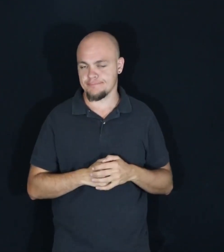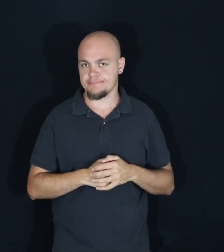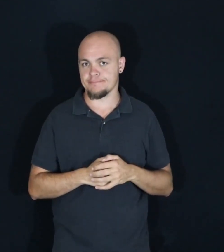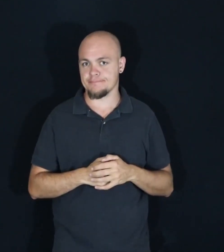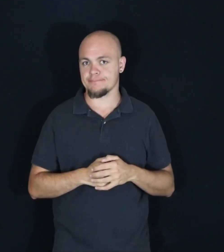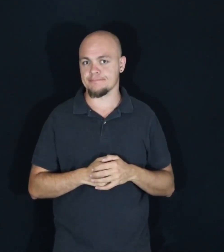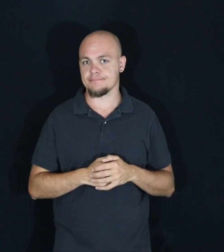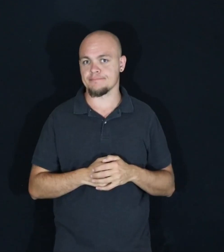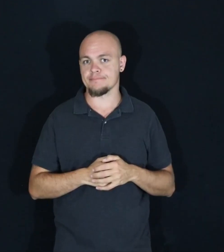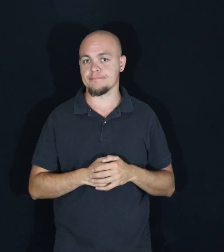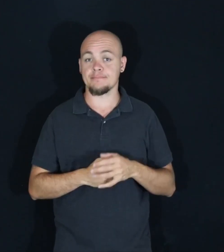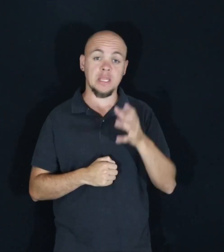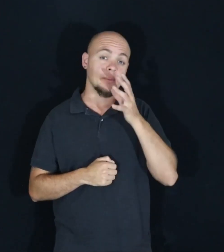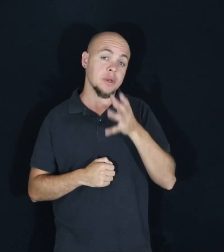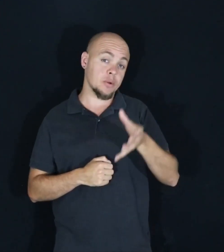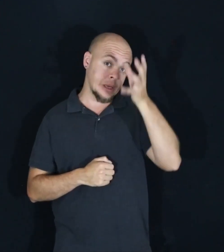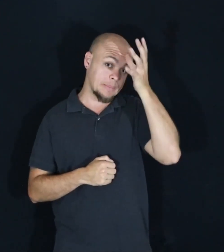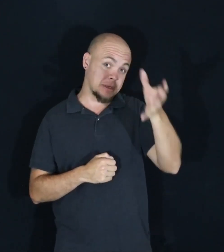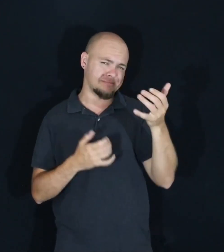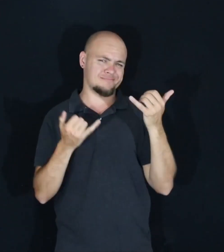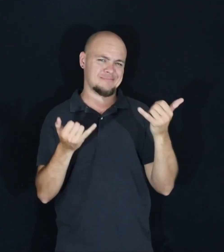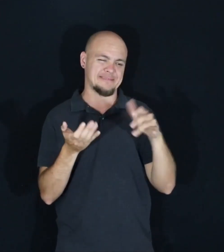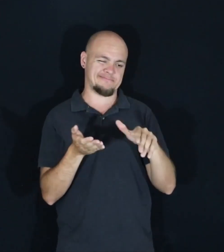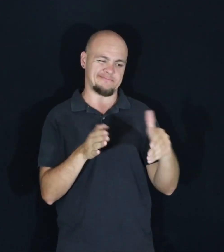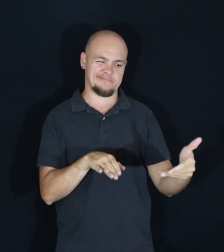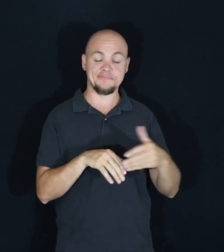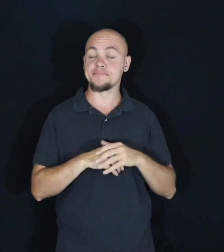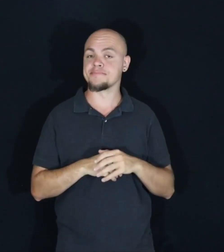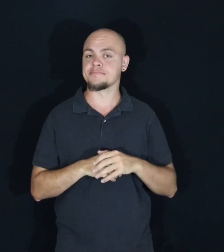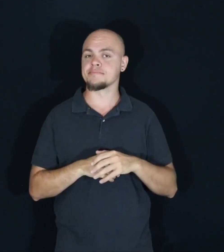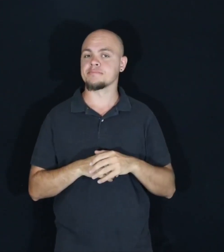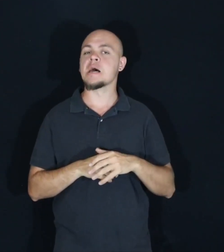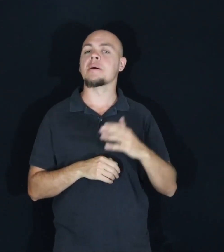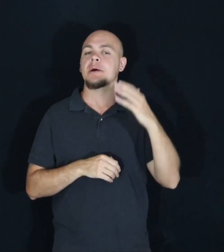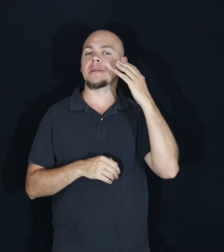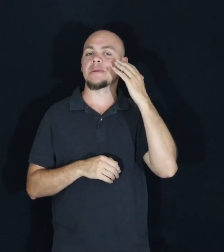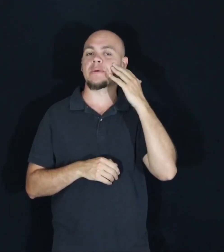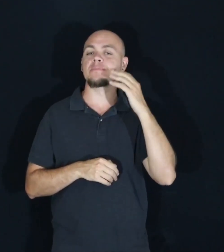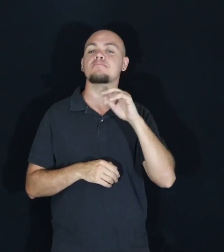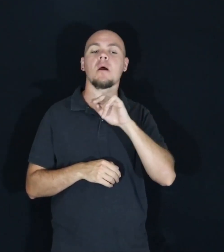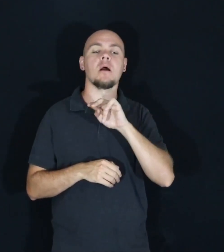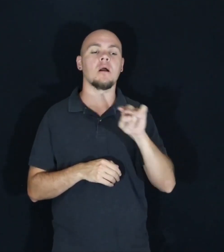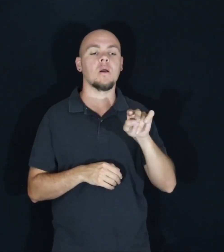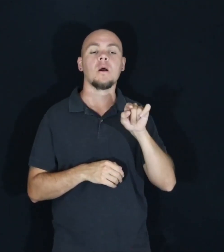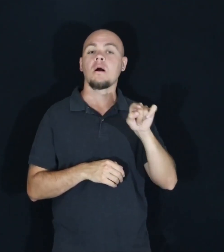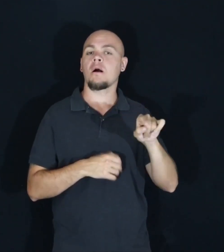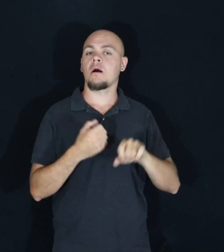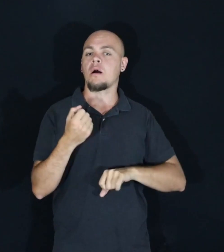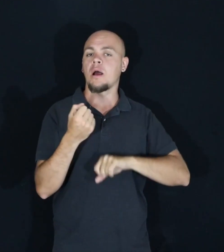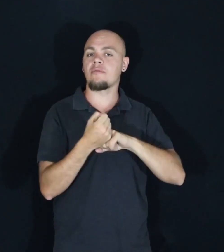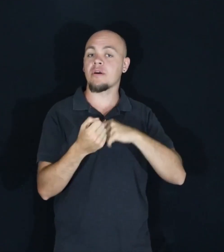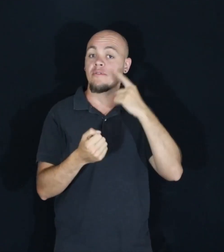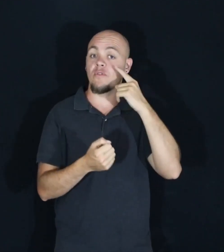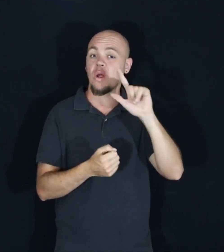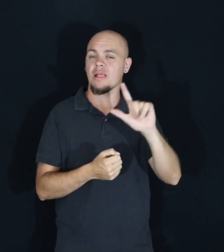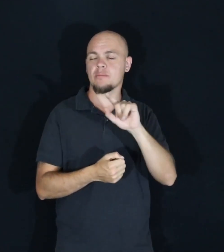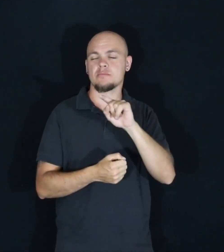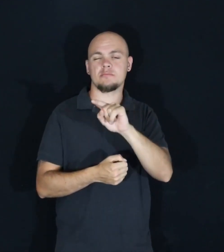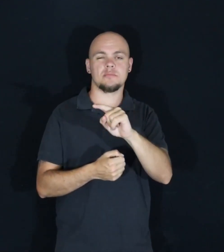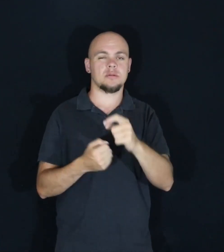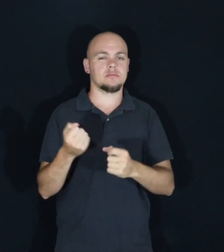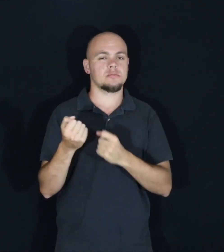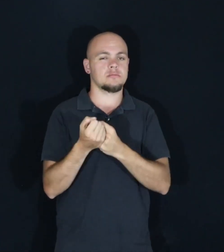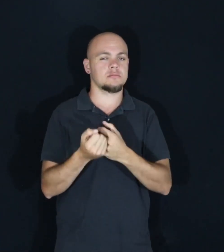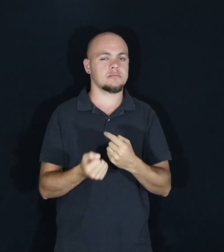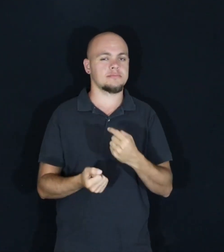My grandparents are gone now. But I know that they treasure that I fight and advocate for libraries and the inclusivity they